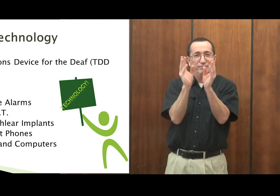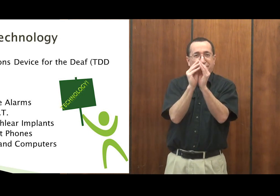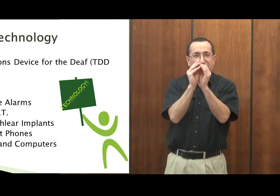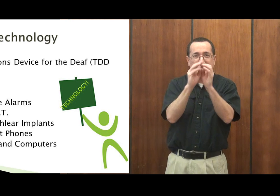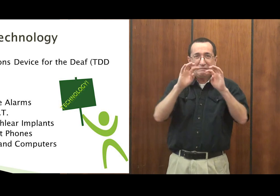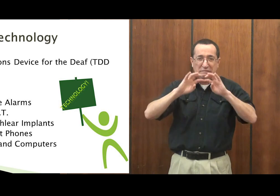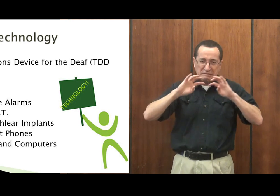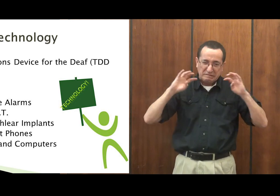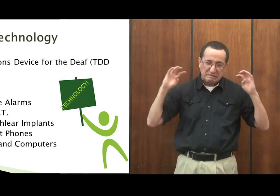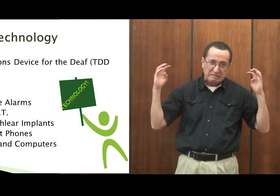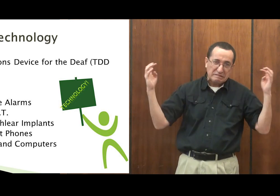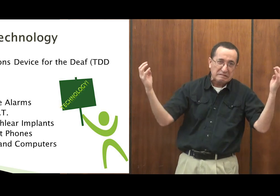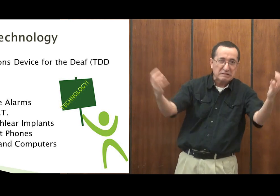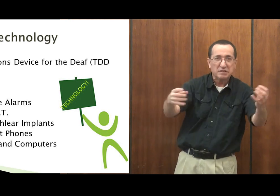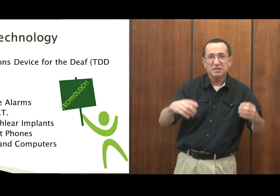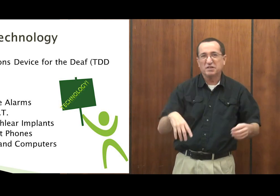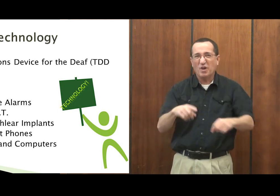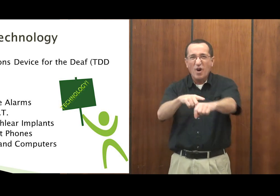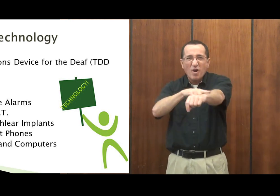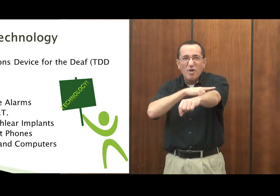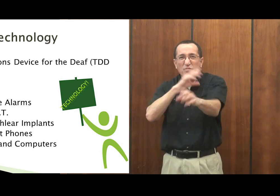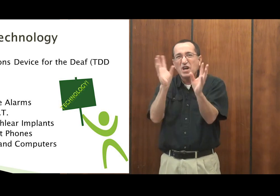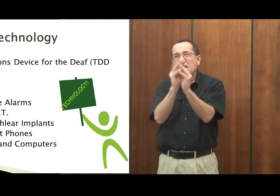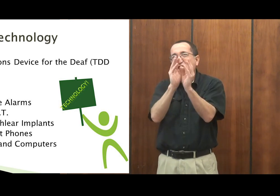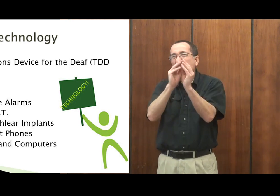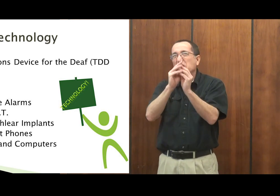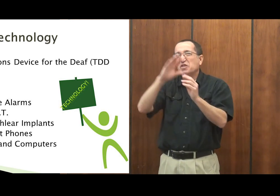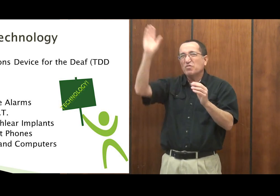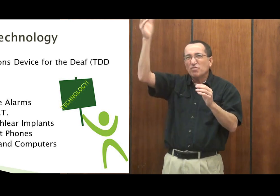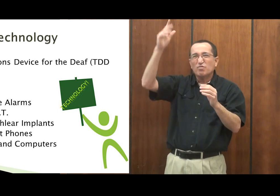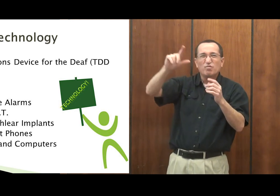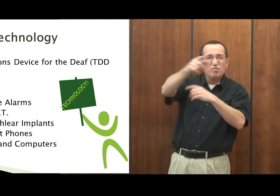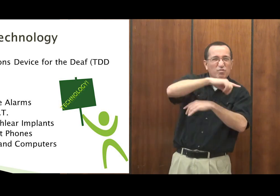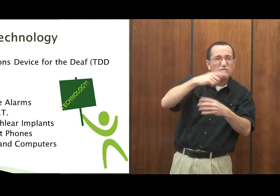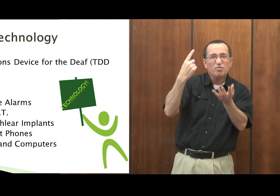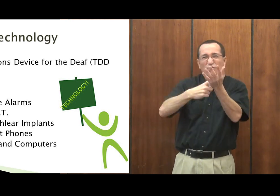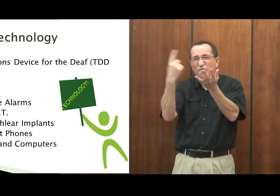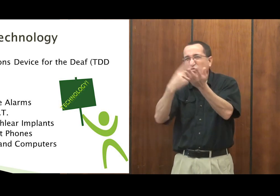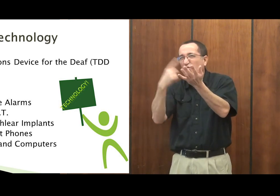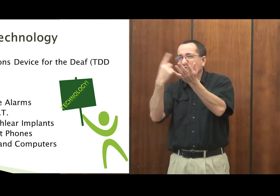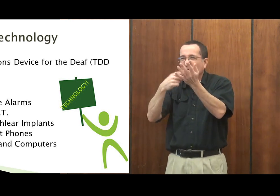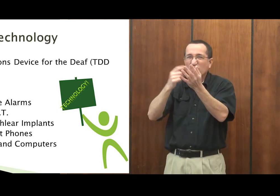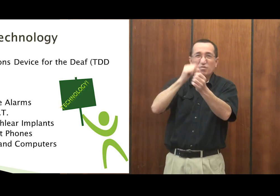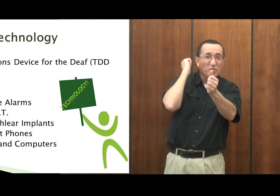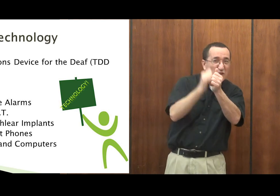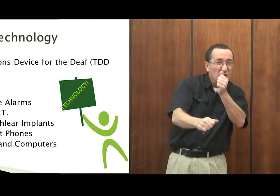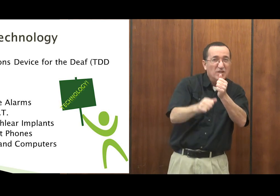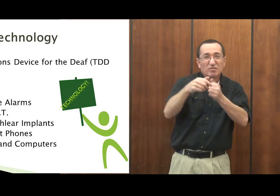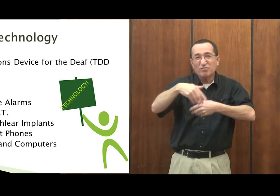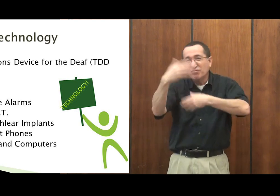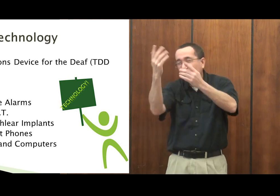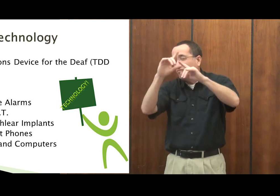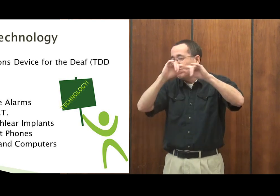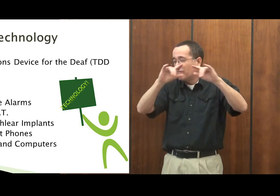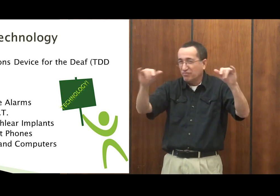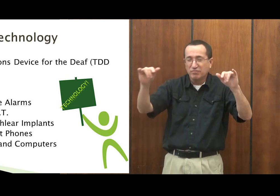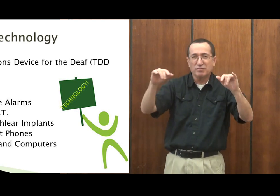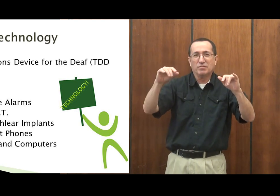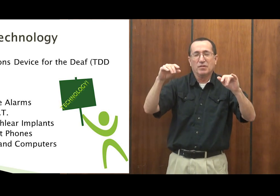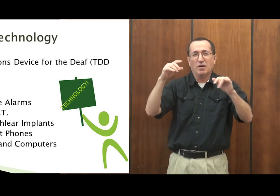projected on the wall, and catch up what the important words or what you missed. Because these are very important things happening